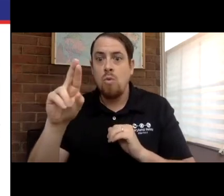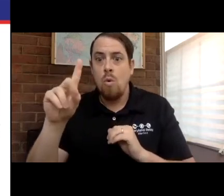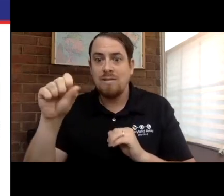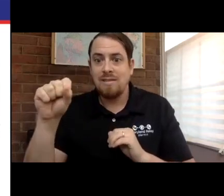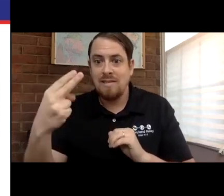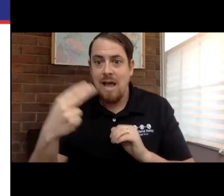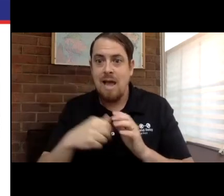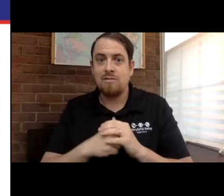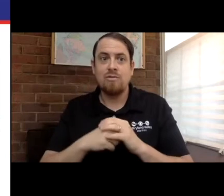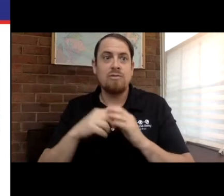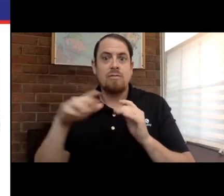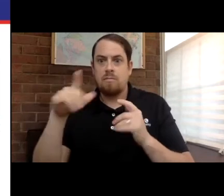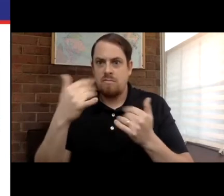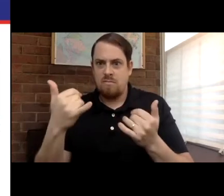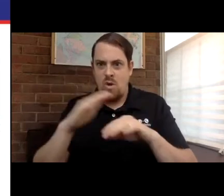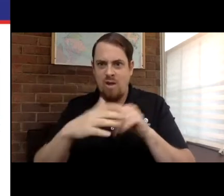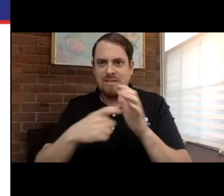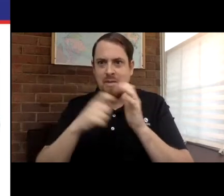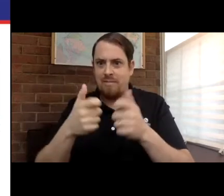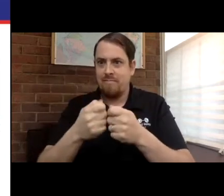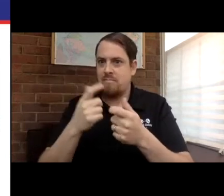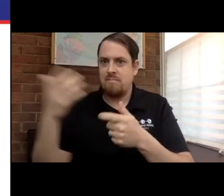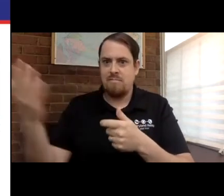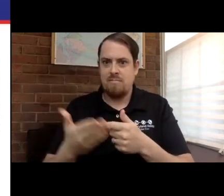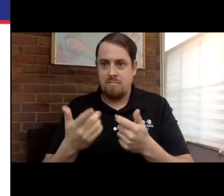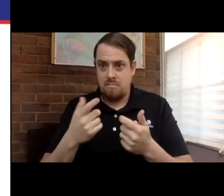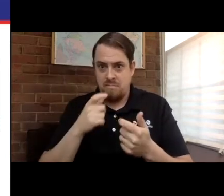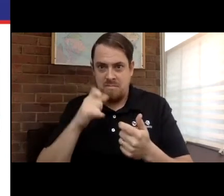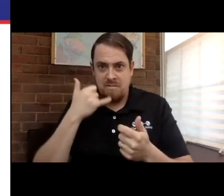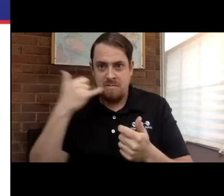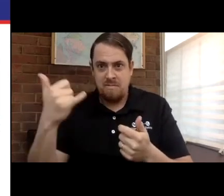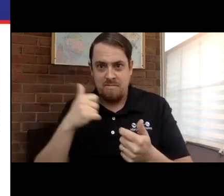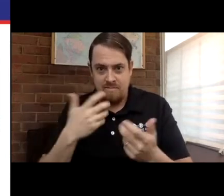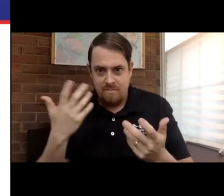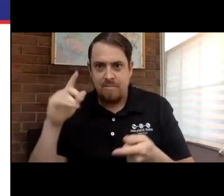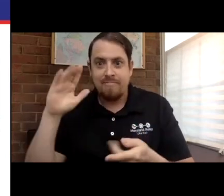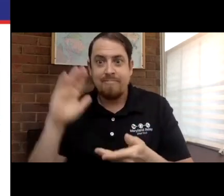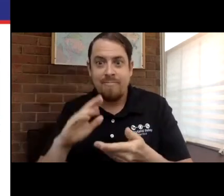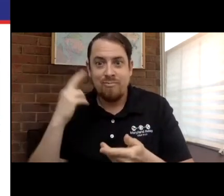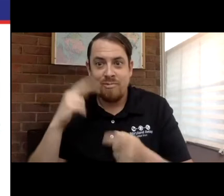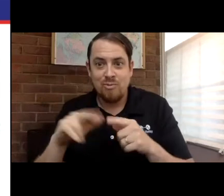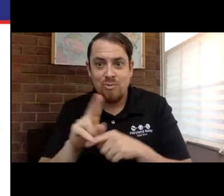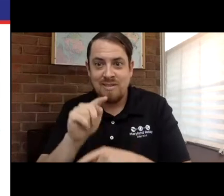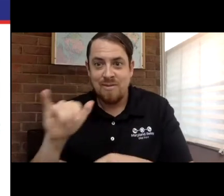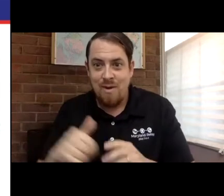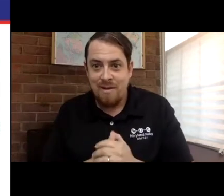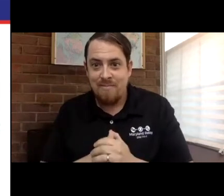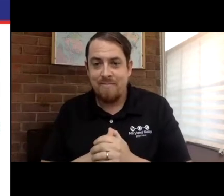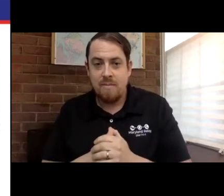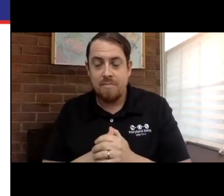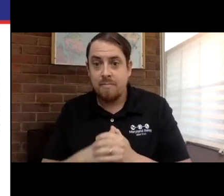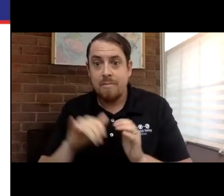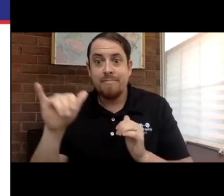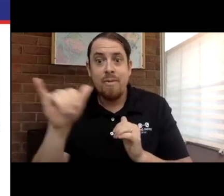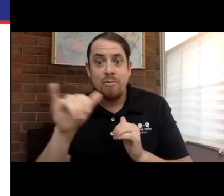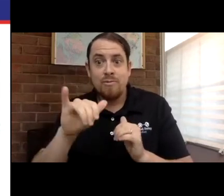mobile apps like DoorDash, and things of that nature, on-demand food delivery, on-demand services that are